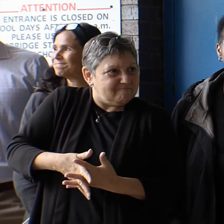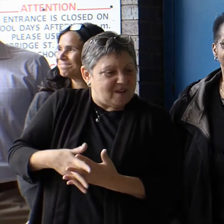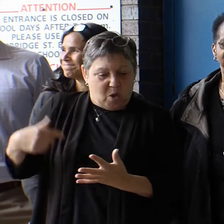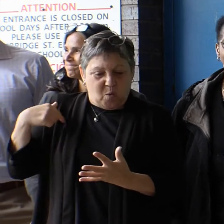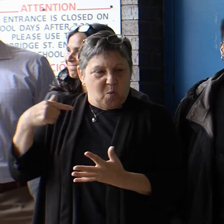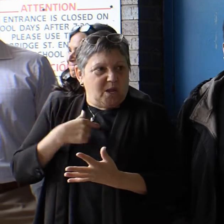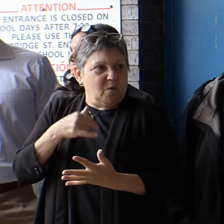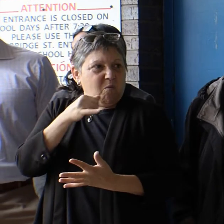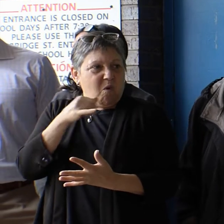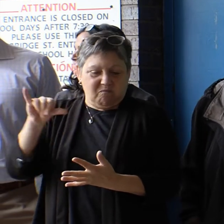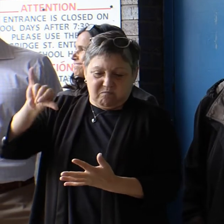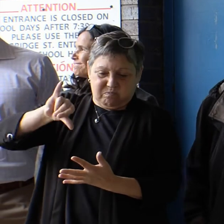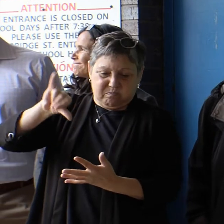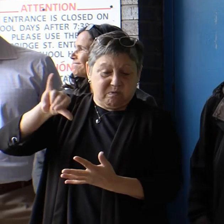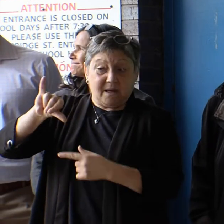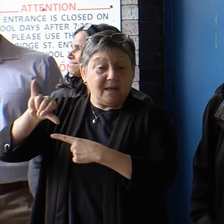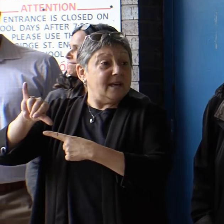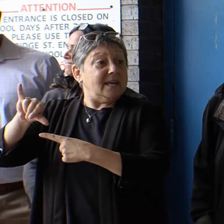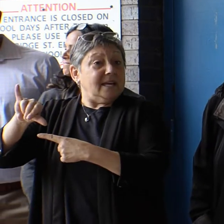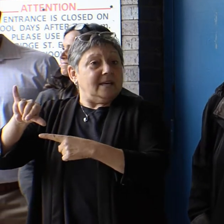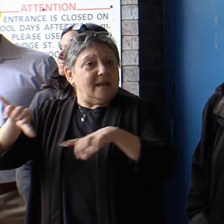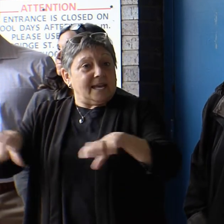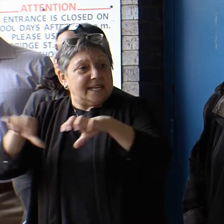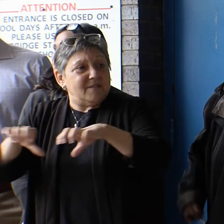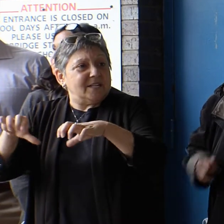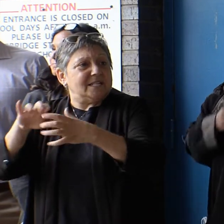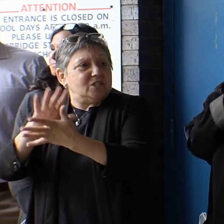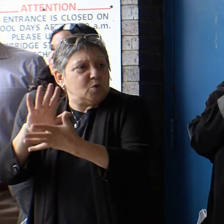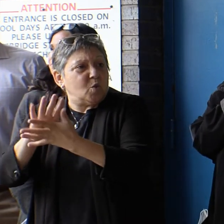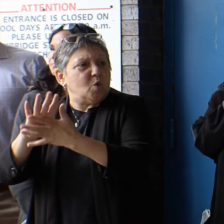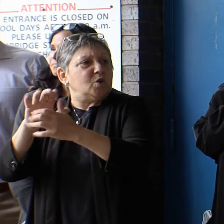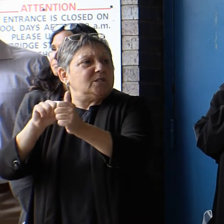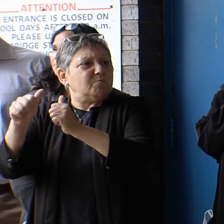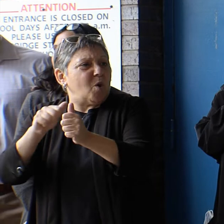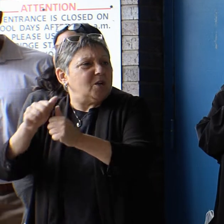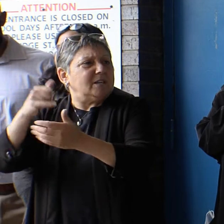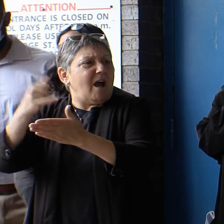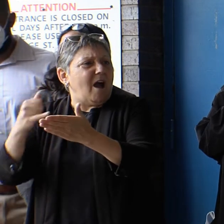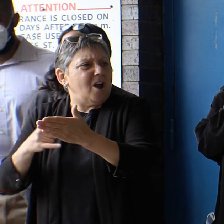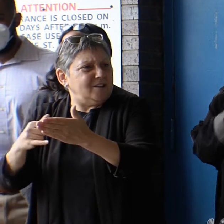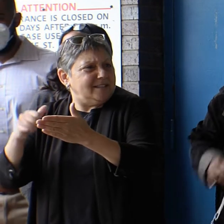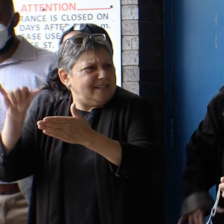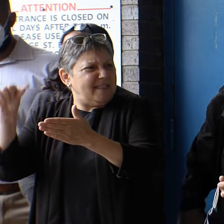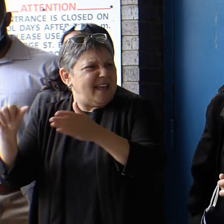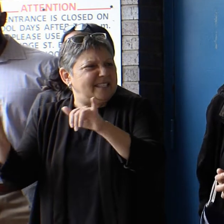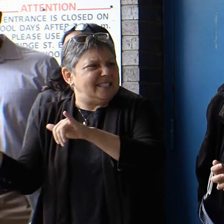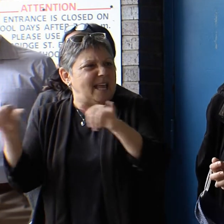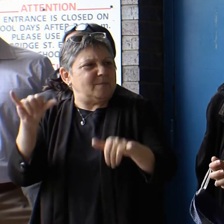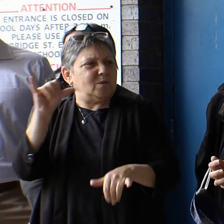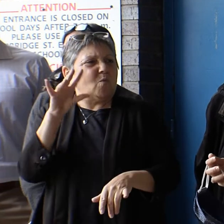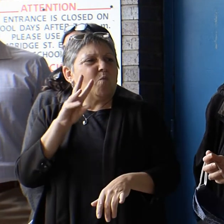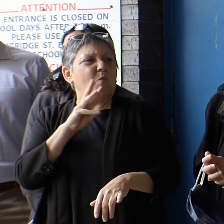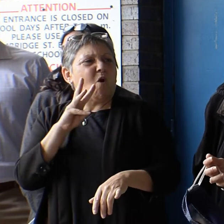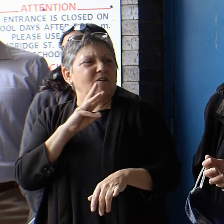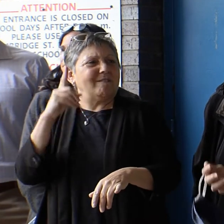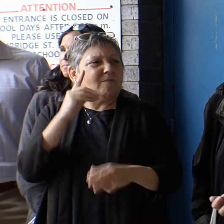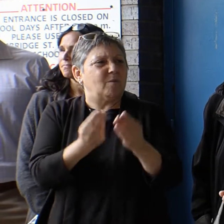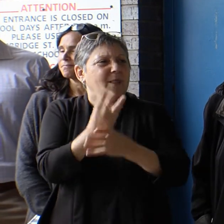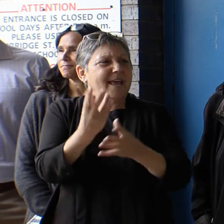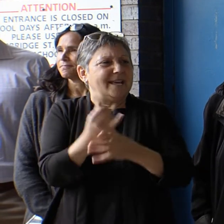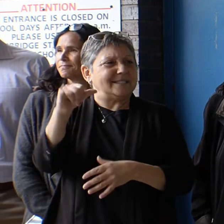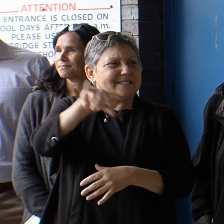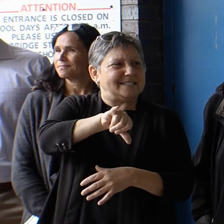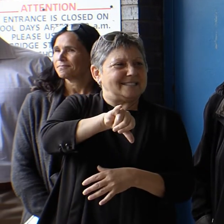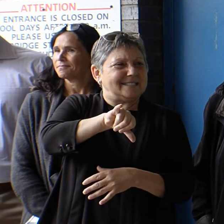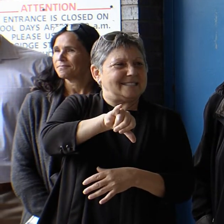them with activities and sports and arts, the